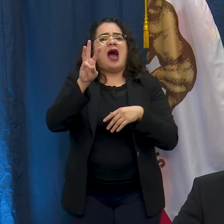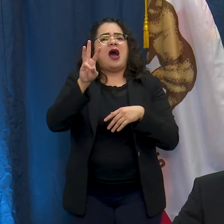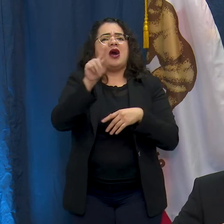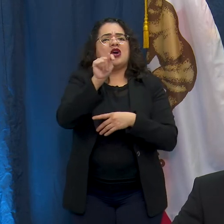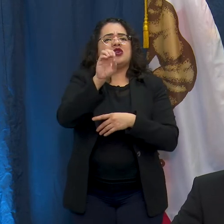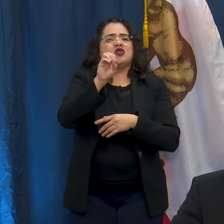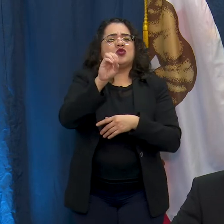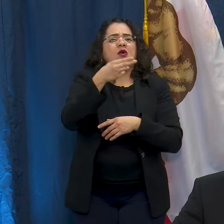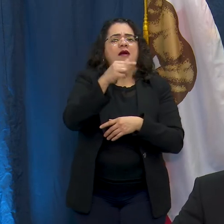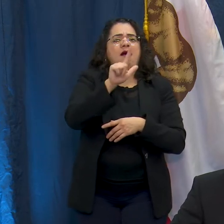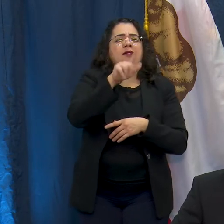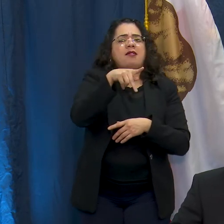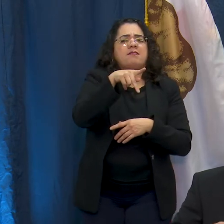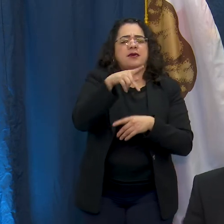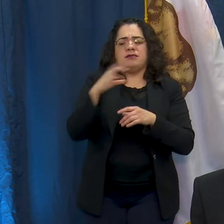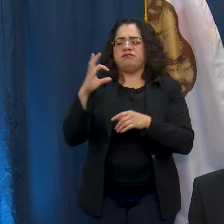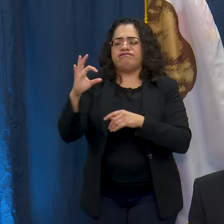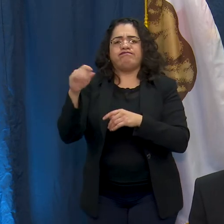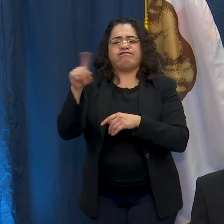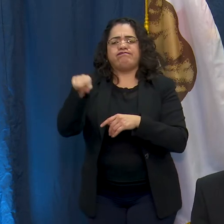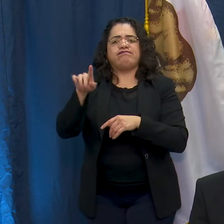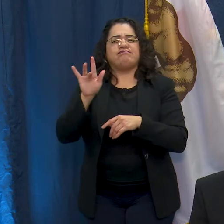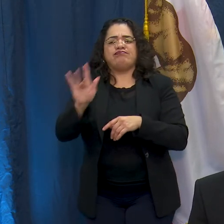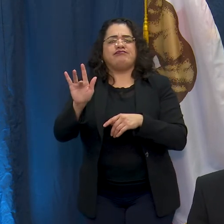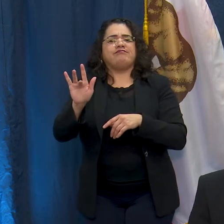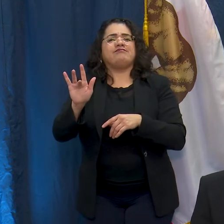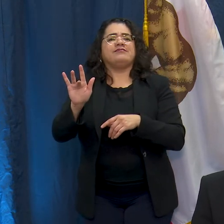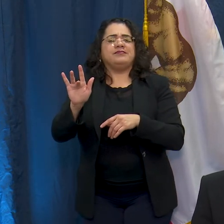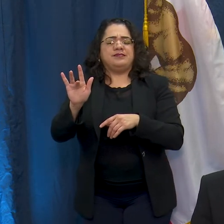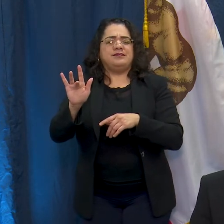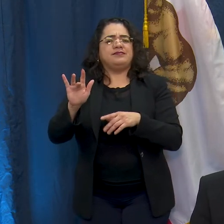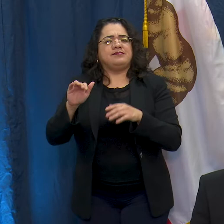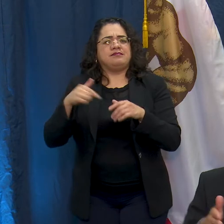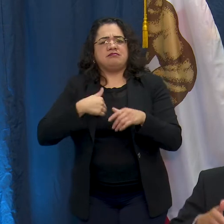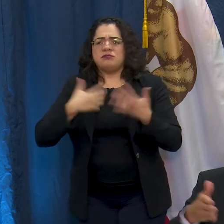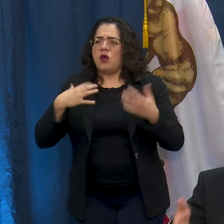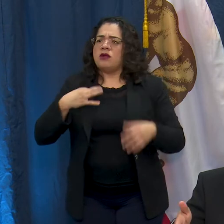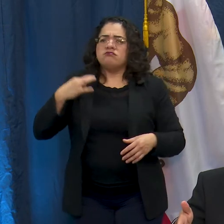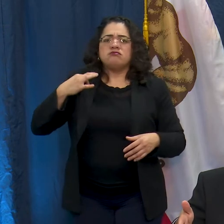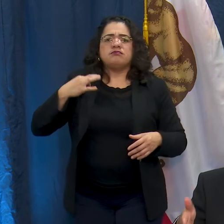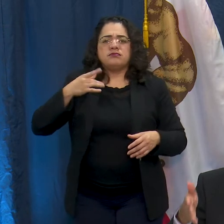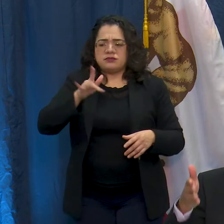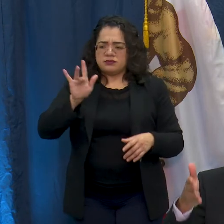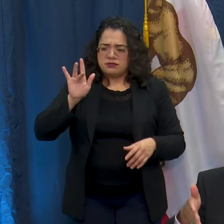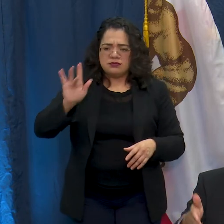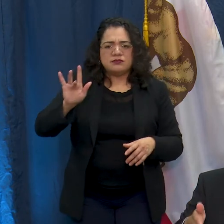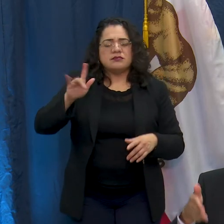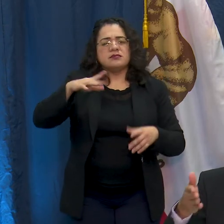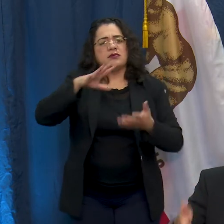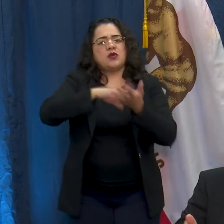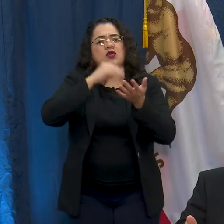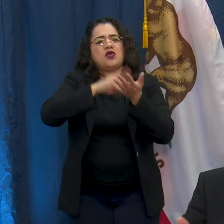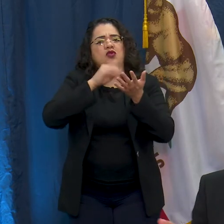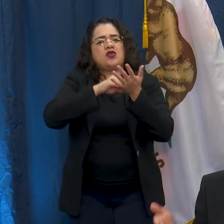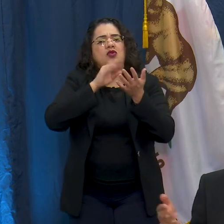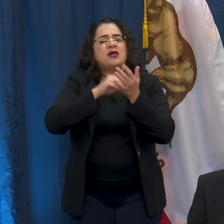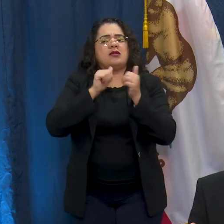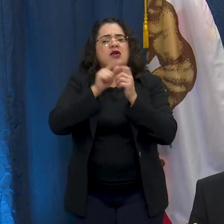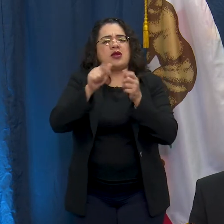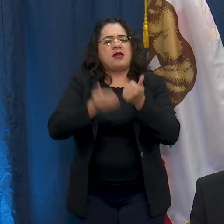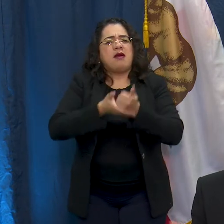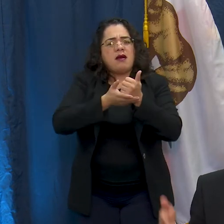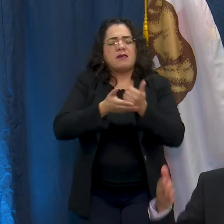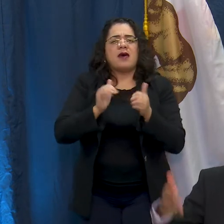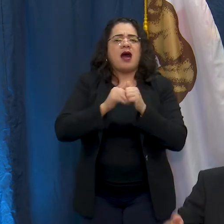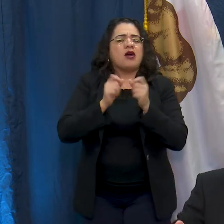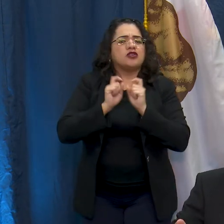volunteer link at the longbeach.gov COVID-19 website. You can click on there and you can learn how to help, how to